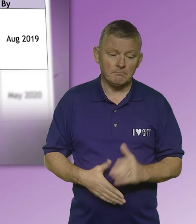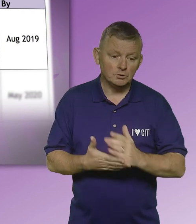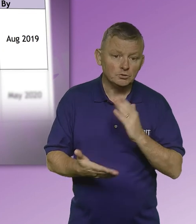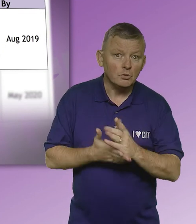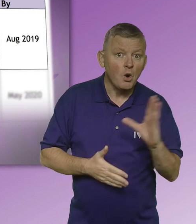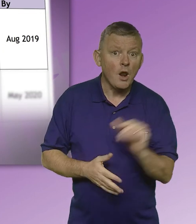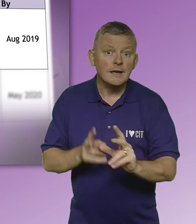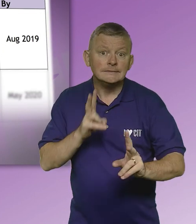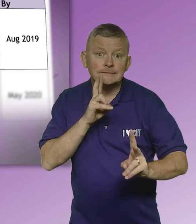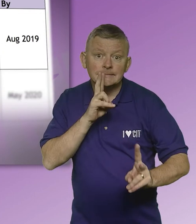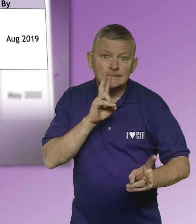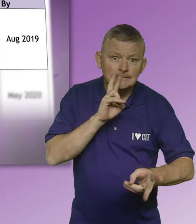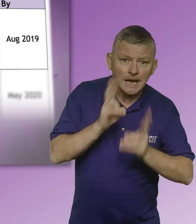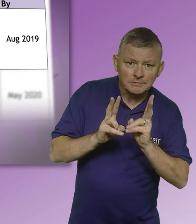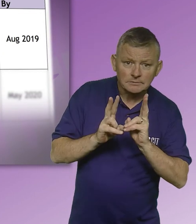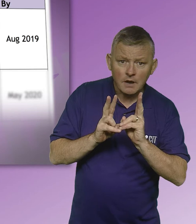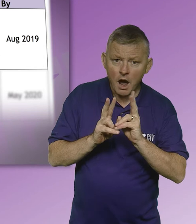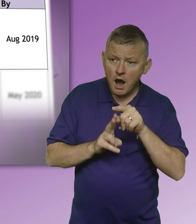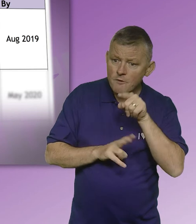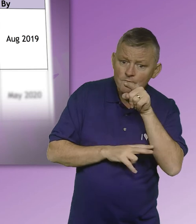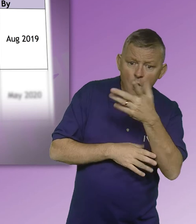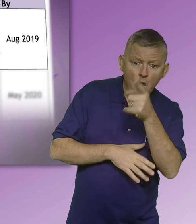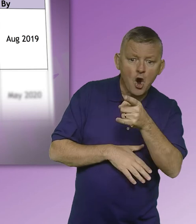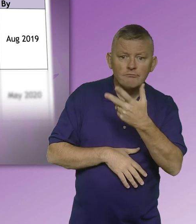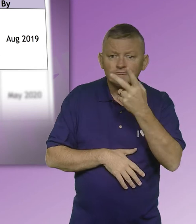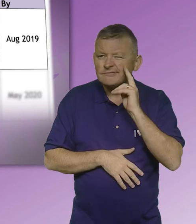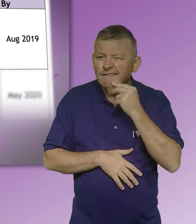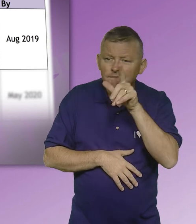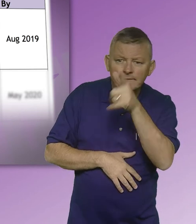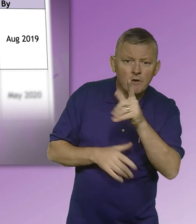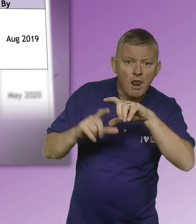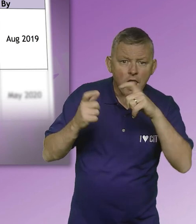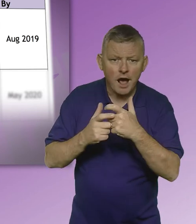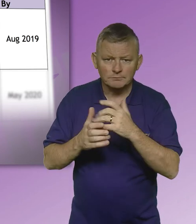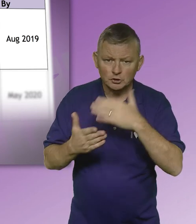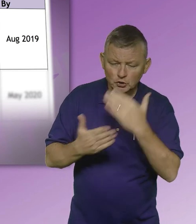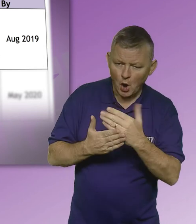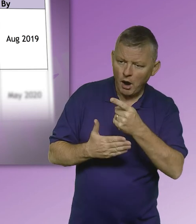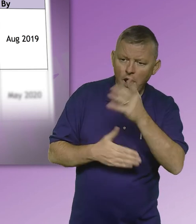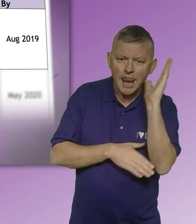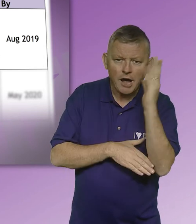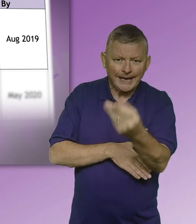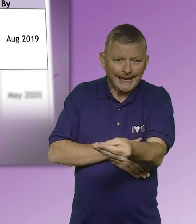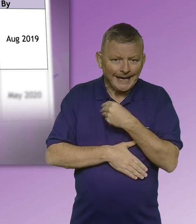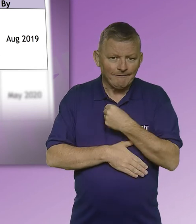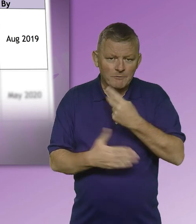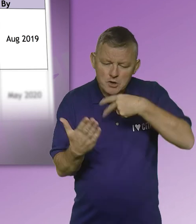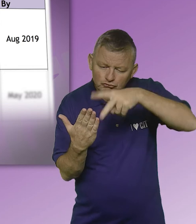Ensure sign language interpreters have access to presentations, handouts and glossaries of technical and significant